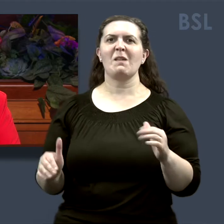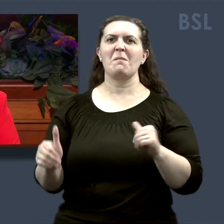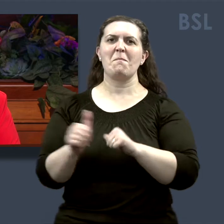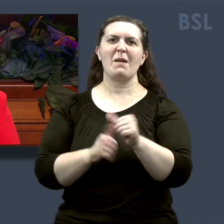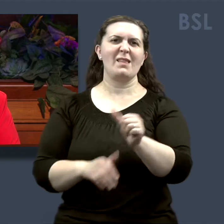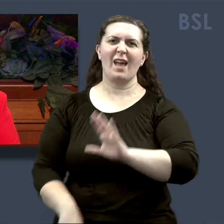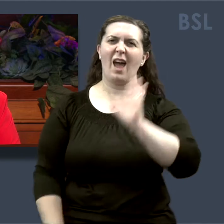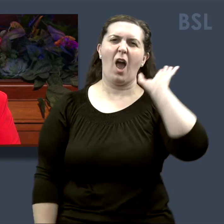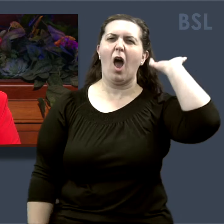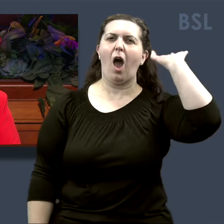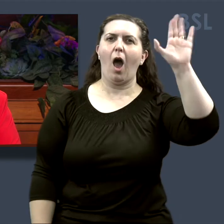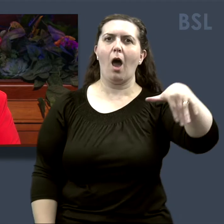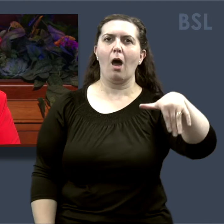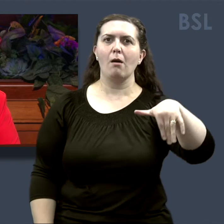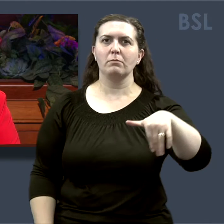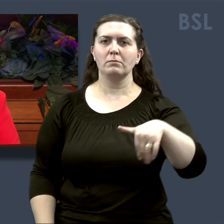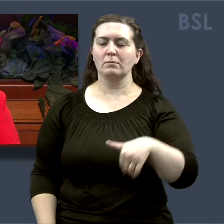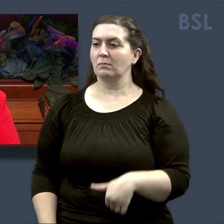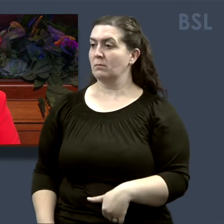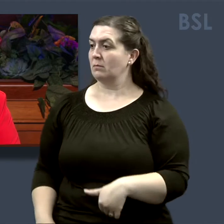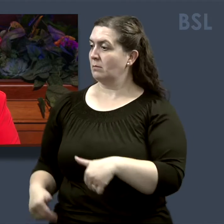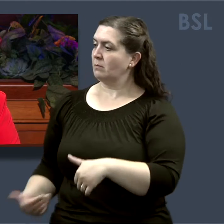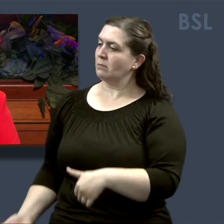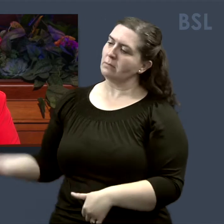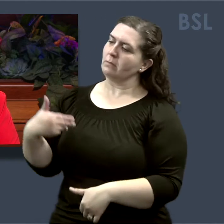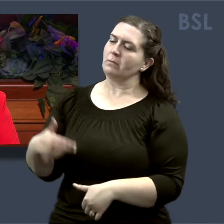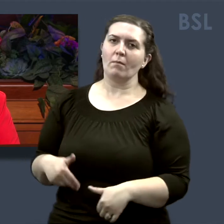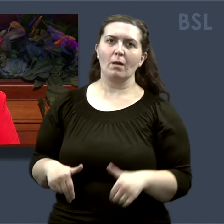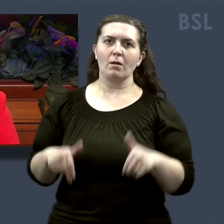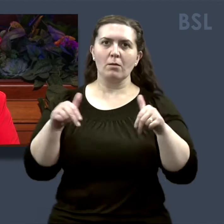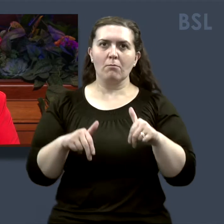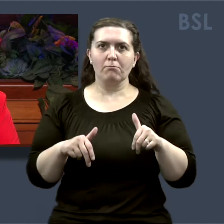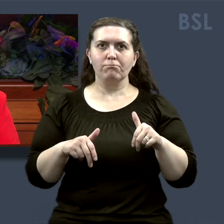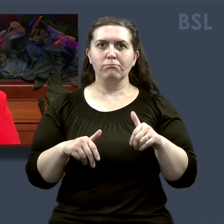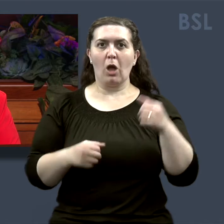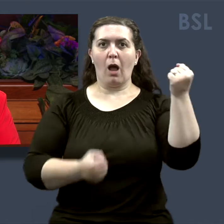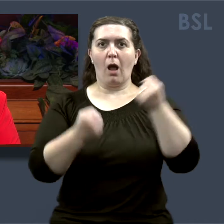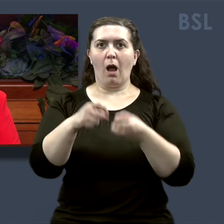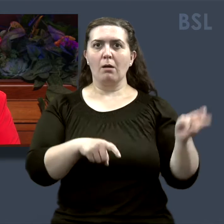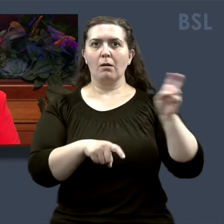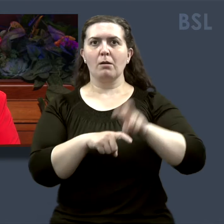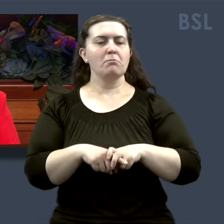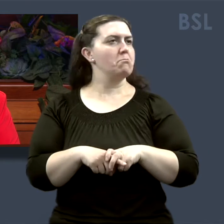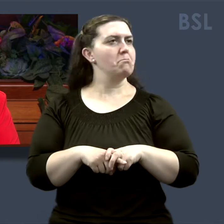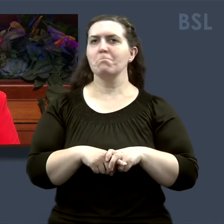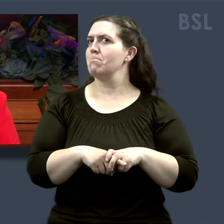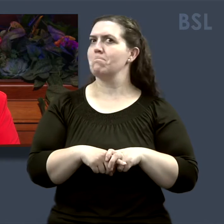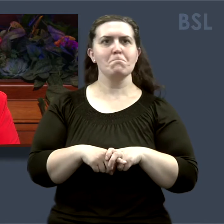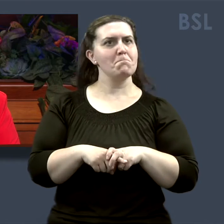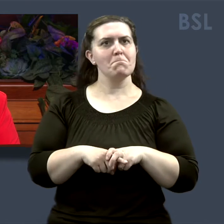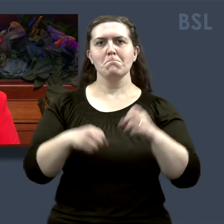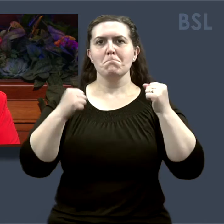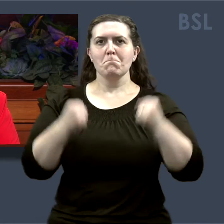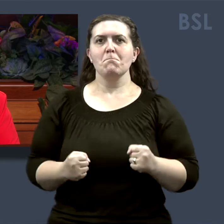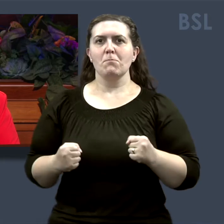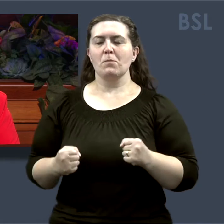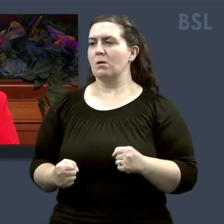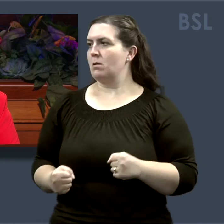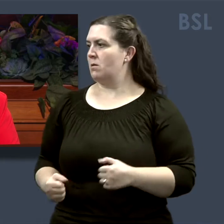they leave. Cassie wouldn't even jump into the back of the truck, and so Jack impatiently picked her up and shoved her in the